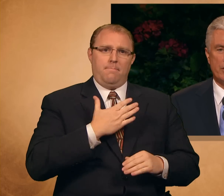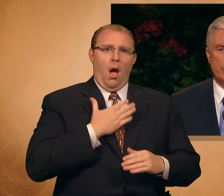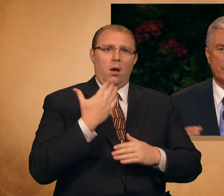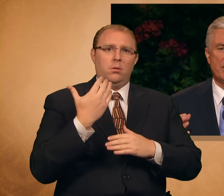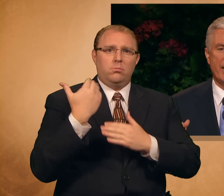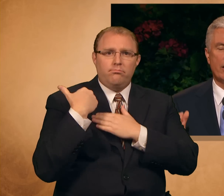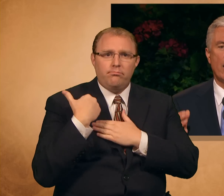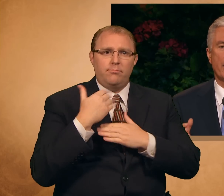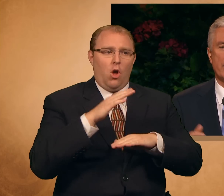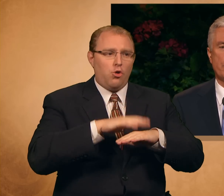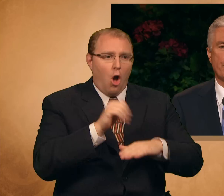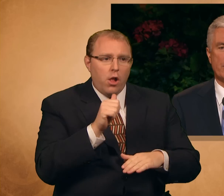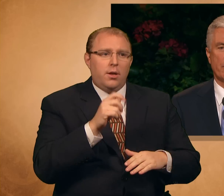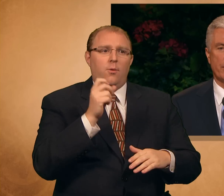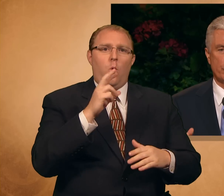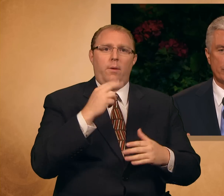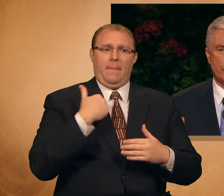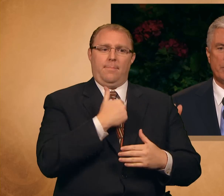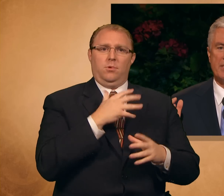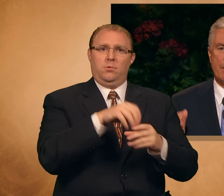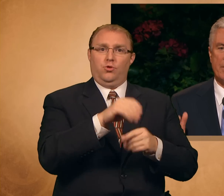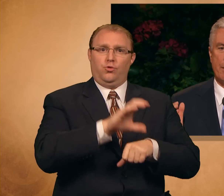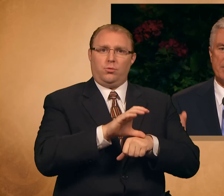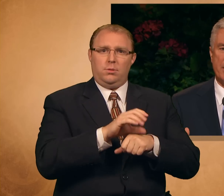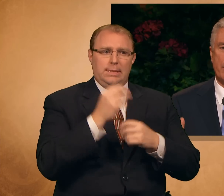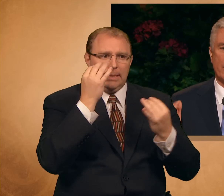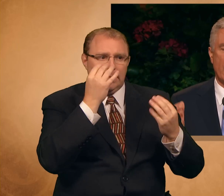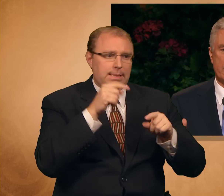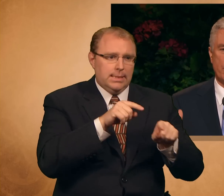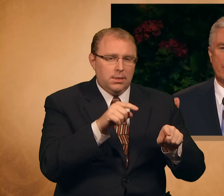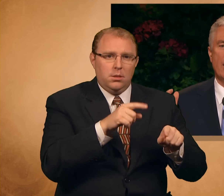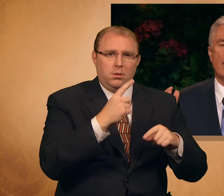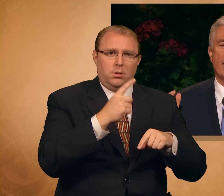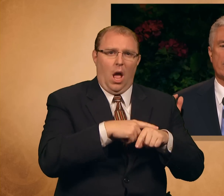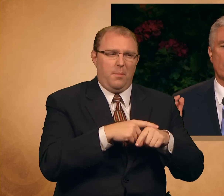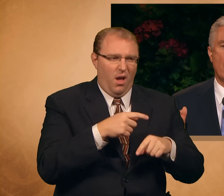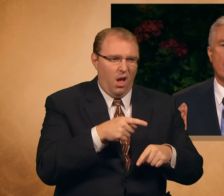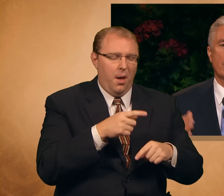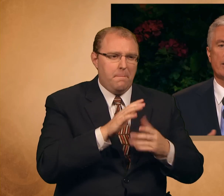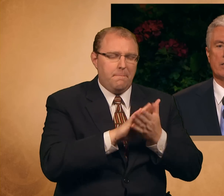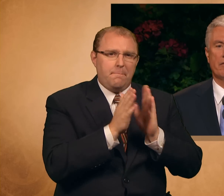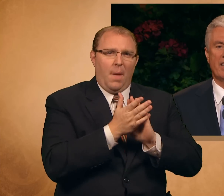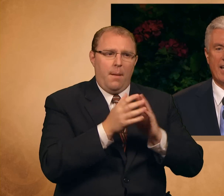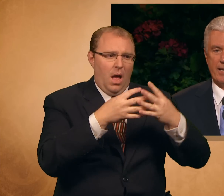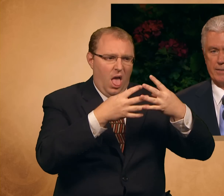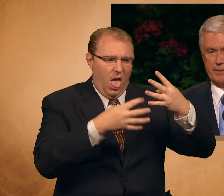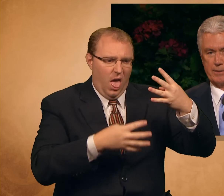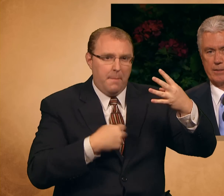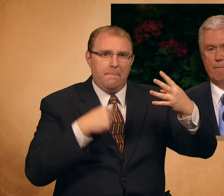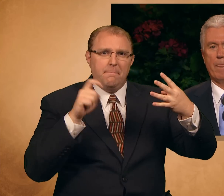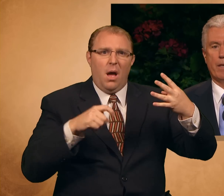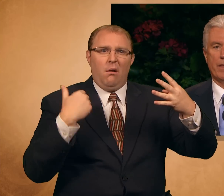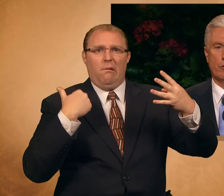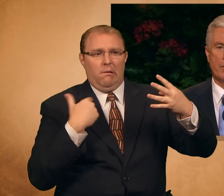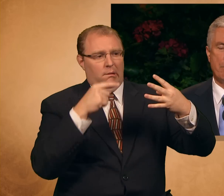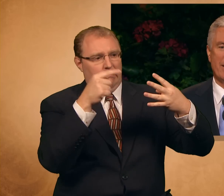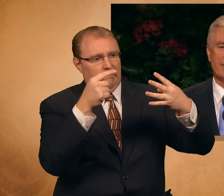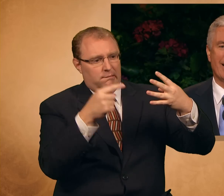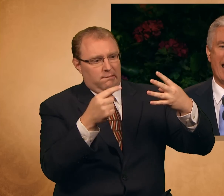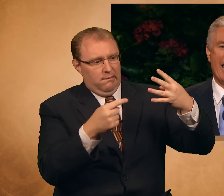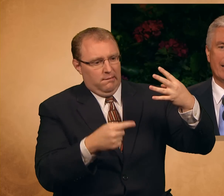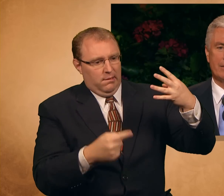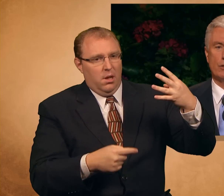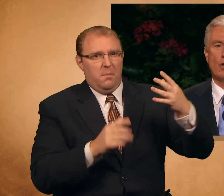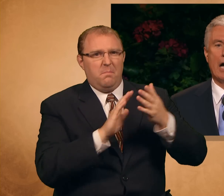obligations we take on as members of the Church, we sometimes see the gospel as a long list of tasks that we